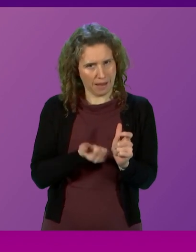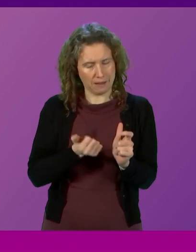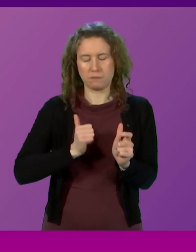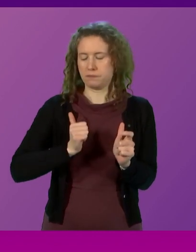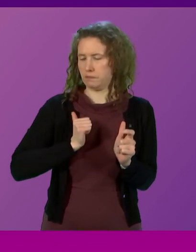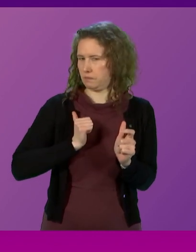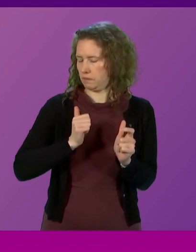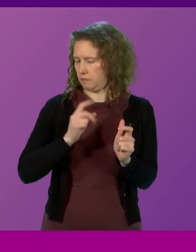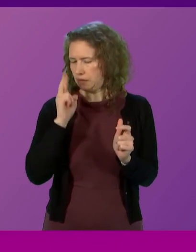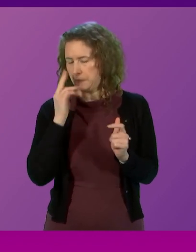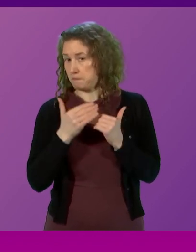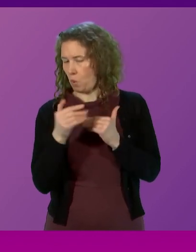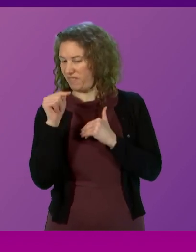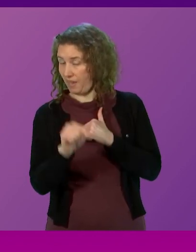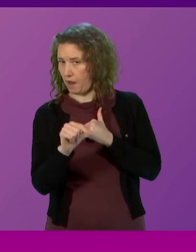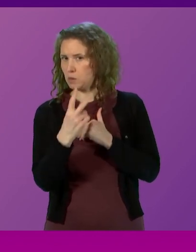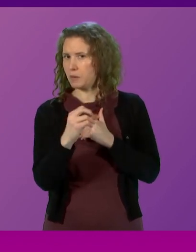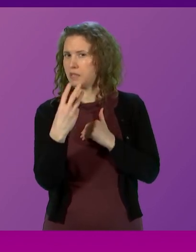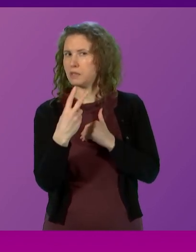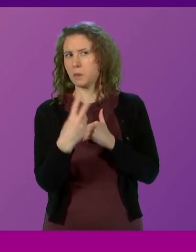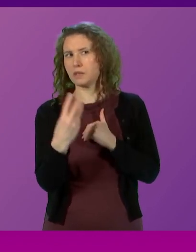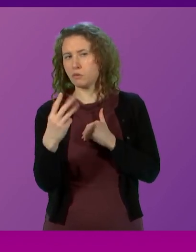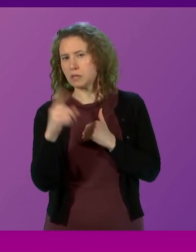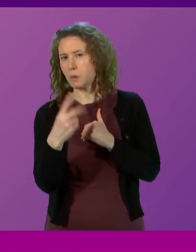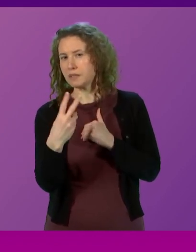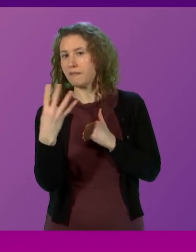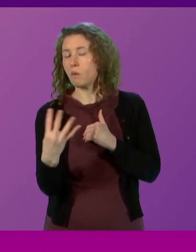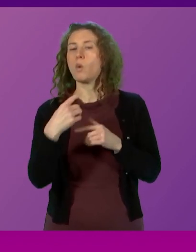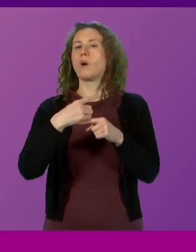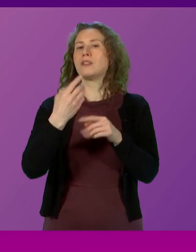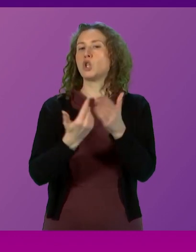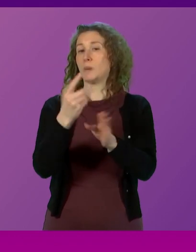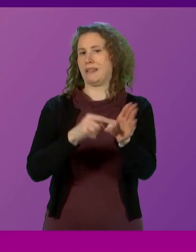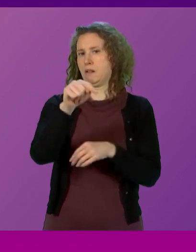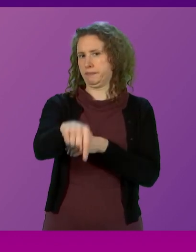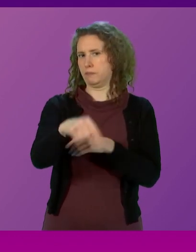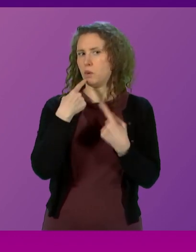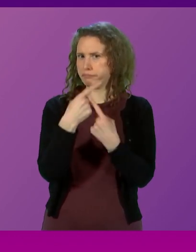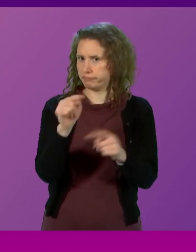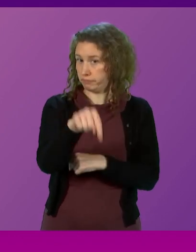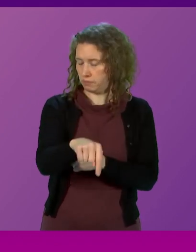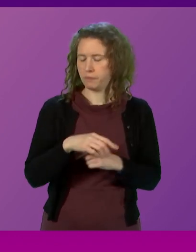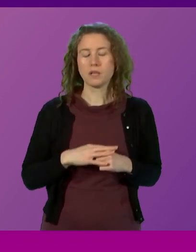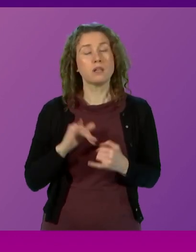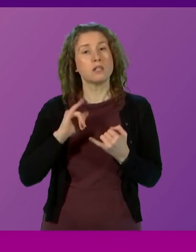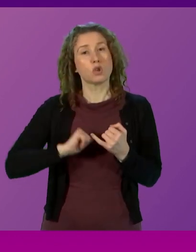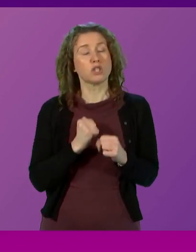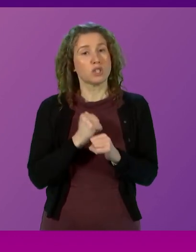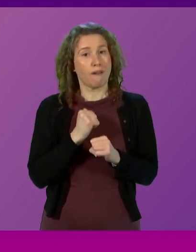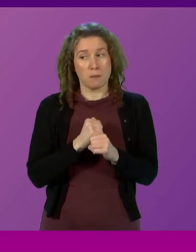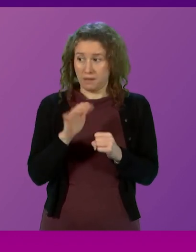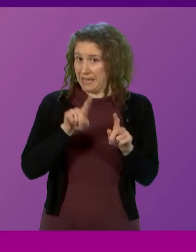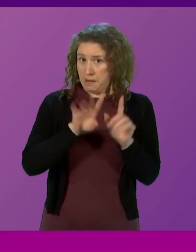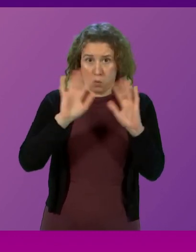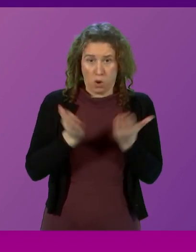more on our approach for 2023-24 in the new year. The Scottish Government, like governments all over the world, is faced